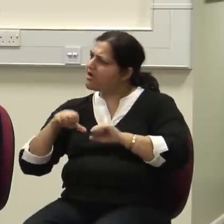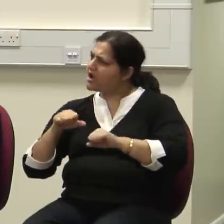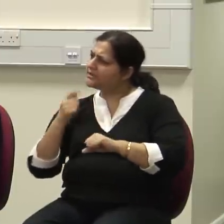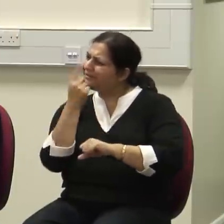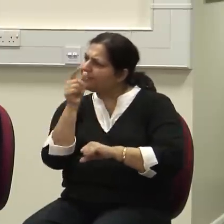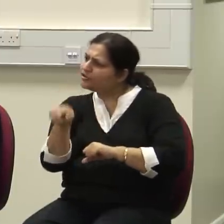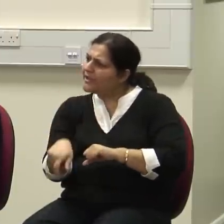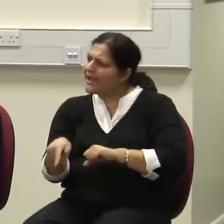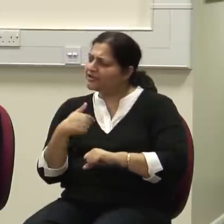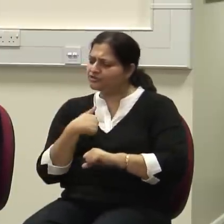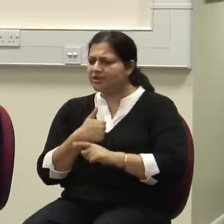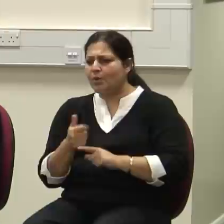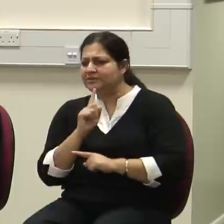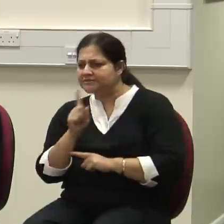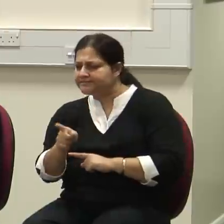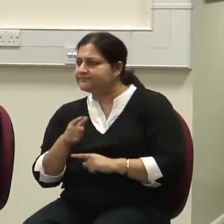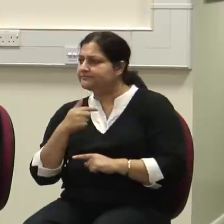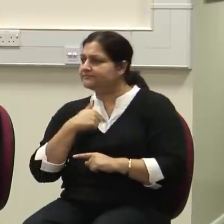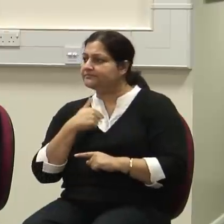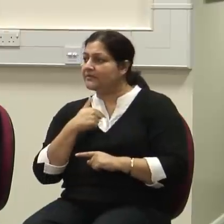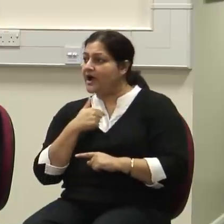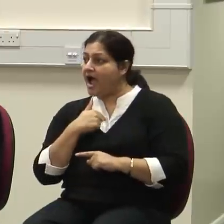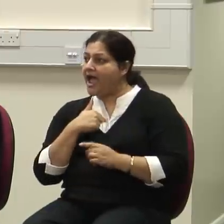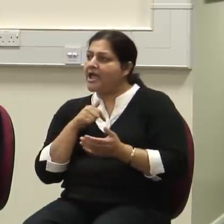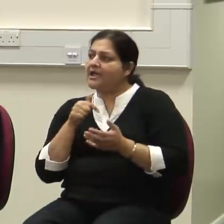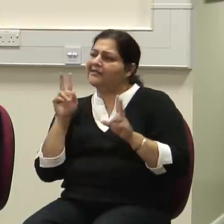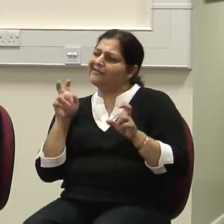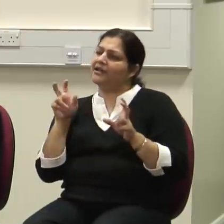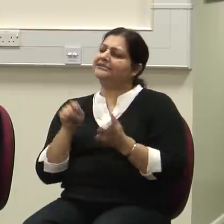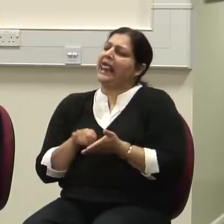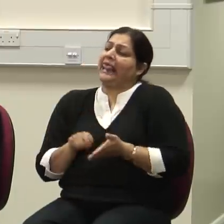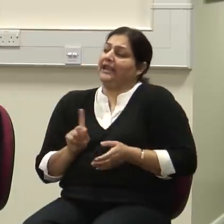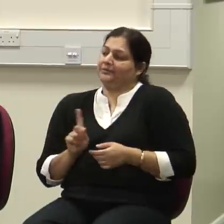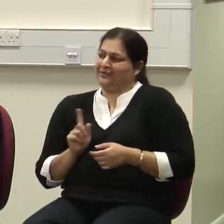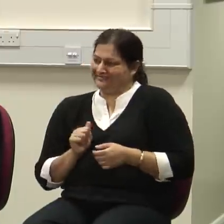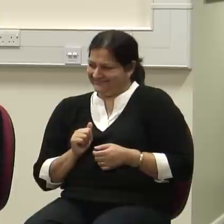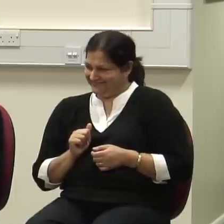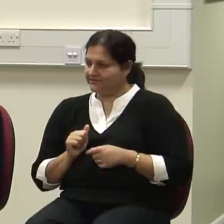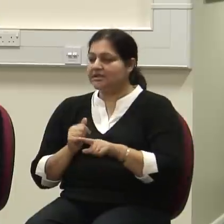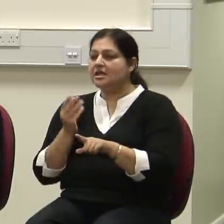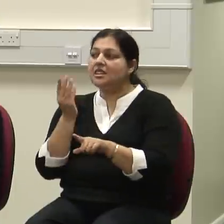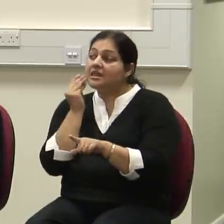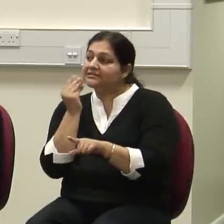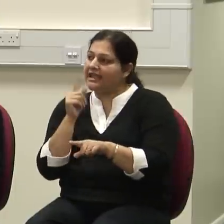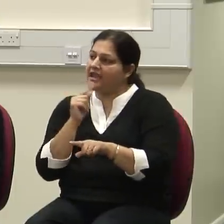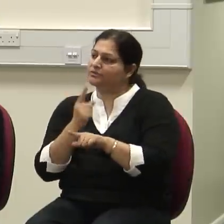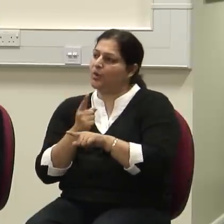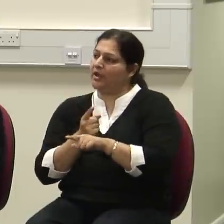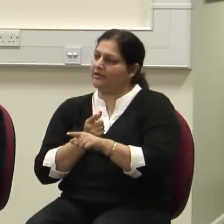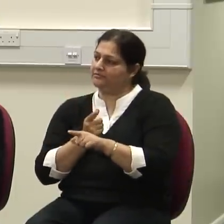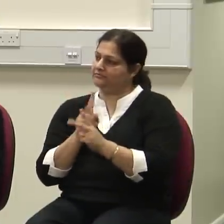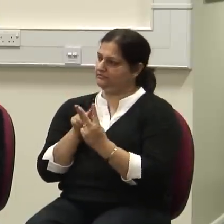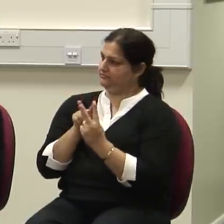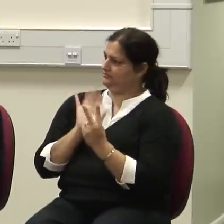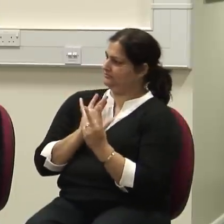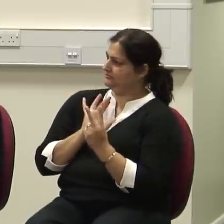that I am selling, listening, and talking. This is a service I give, which is